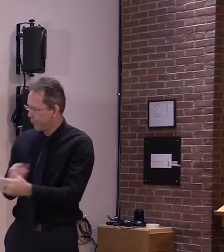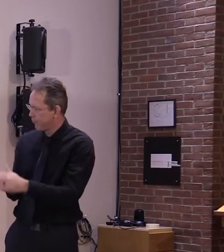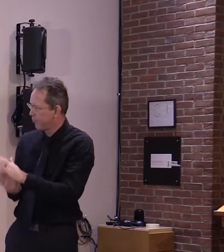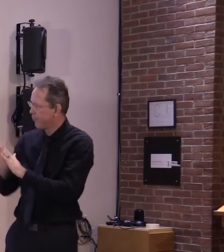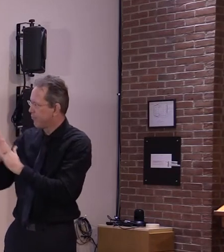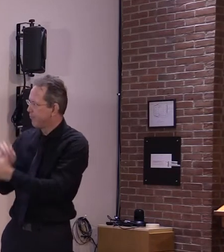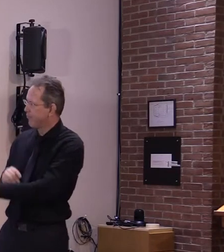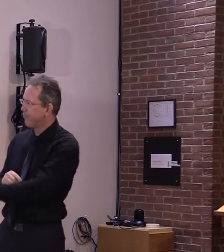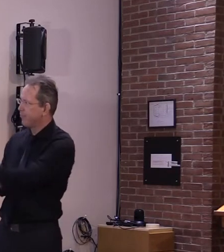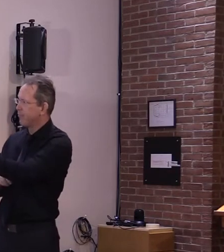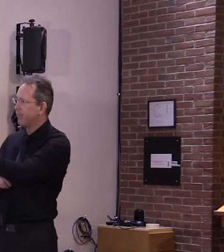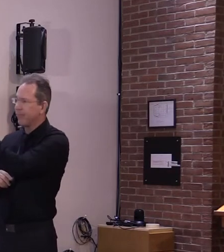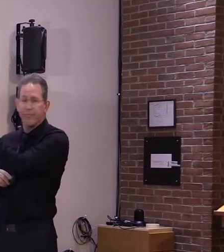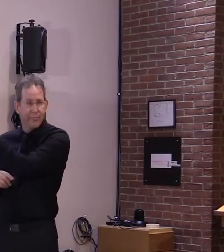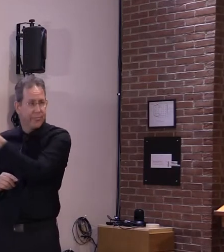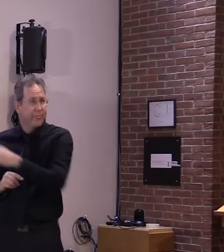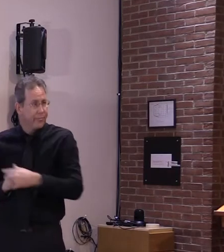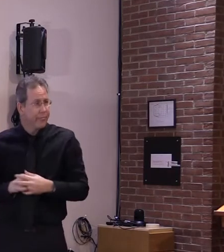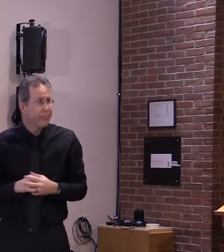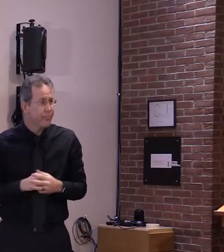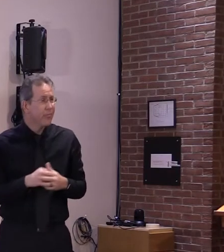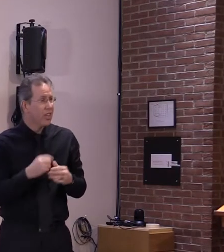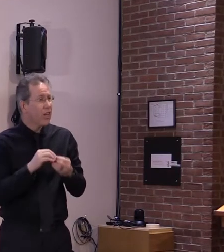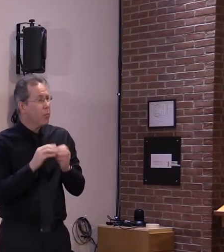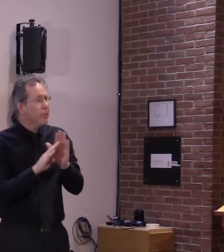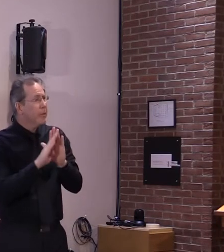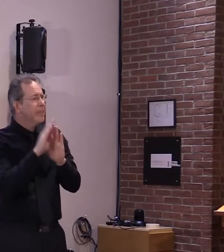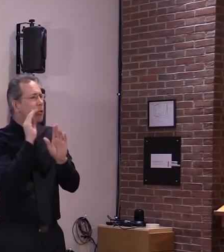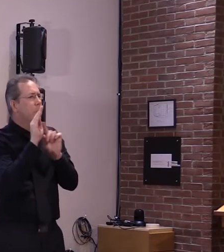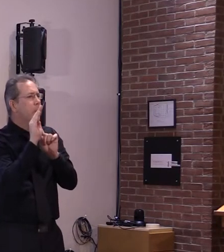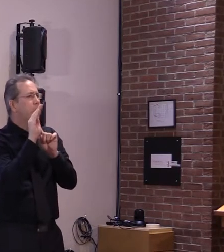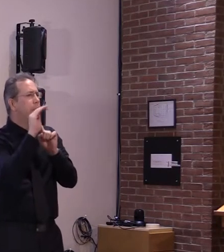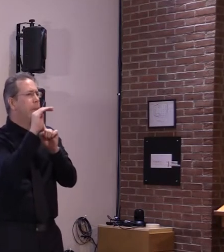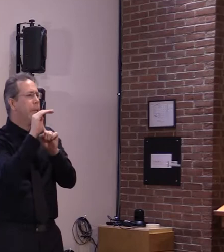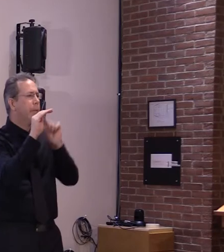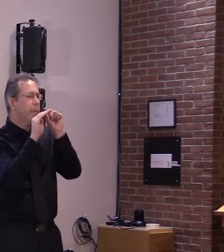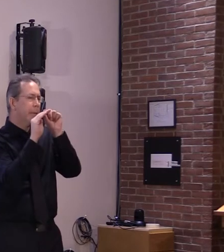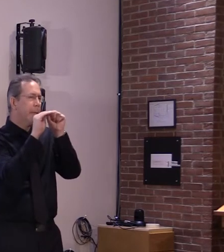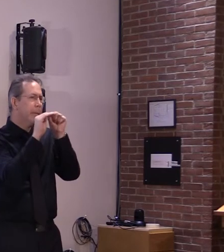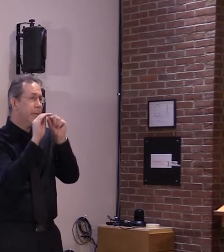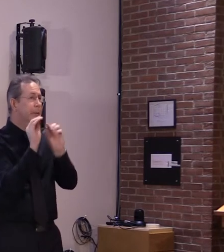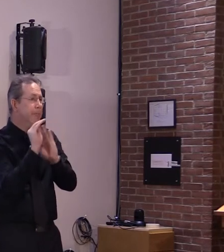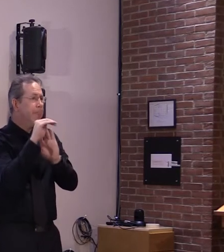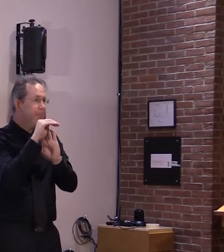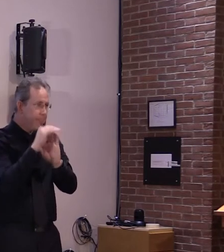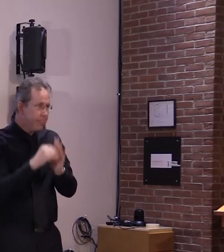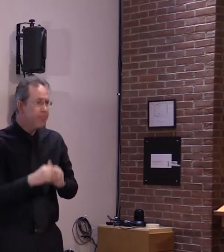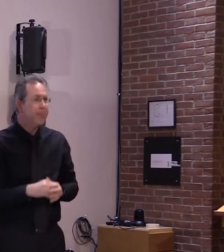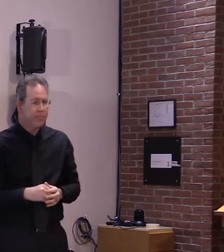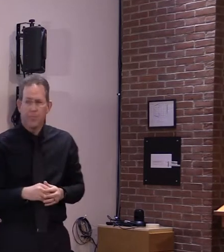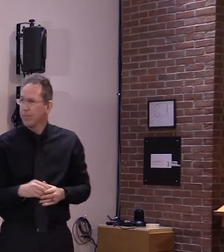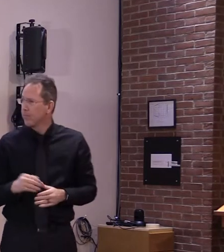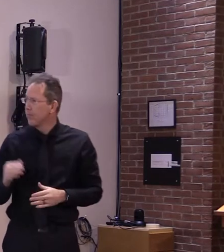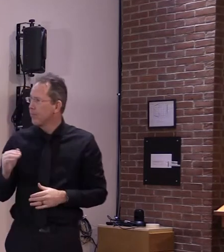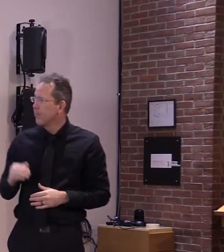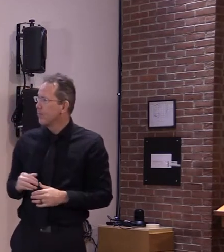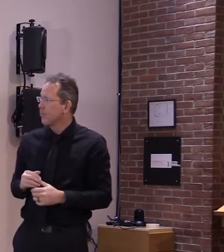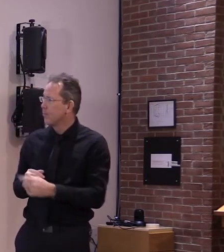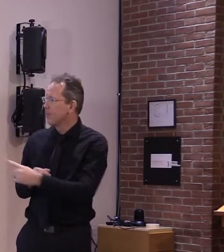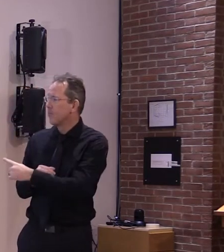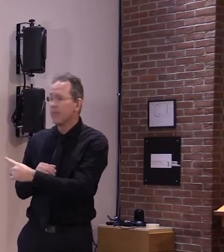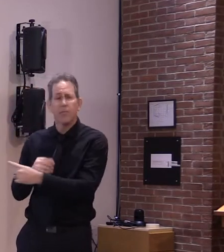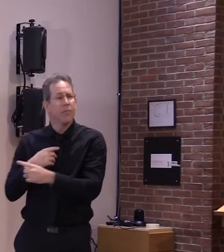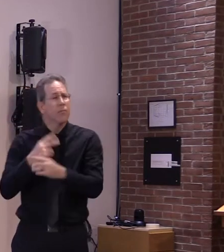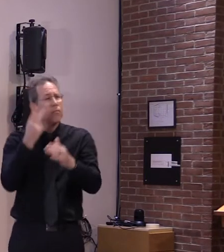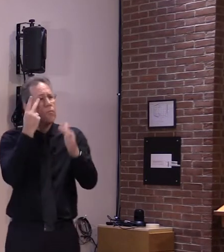is also showing signs of plateauing here in vermont but again with a high active case count this means that